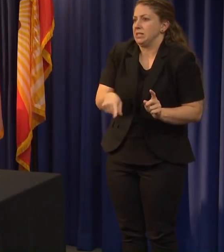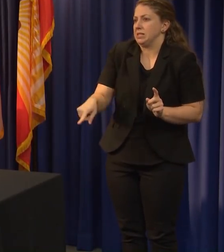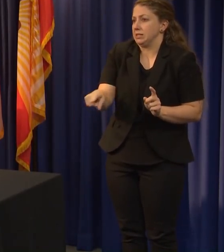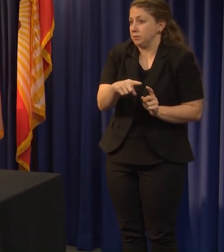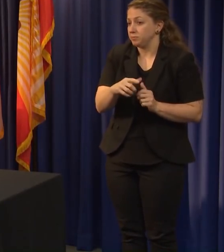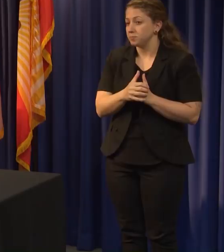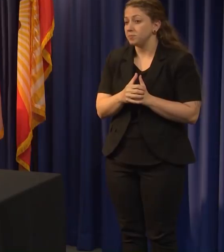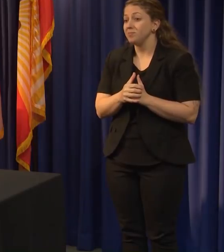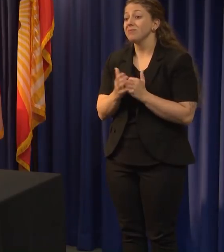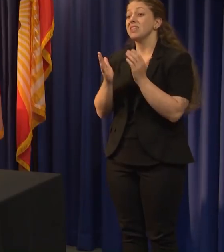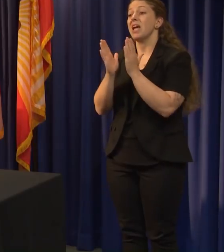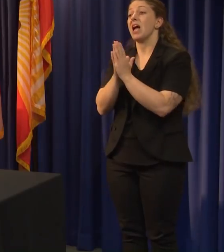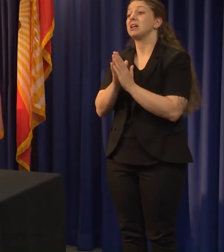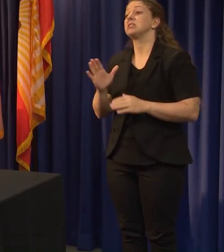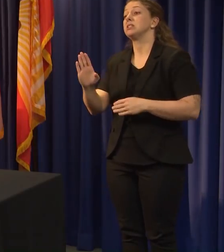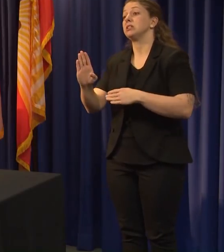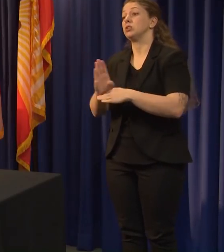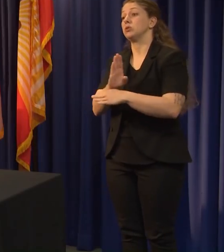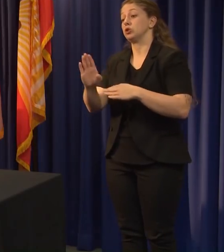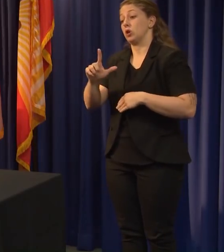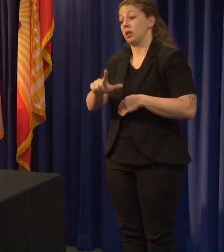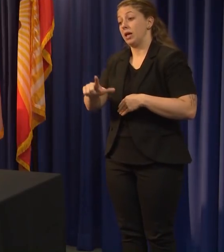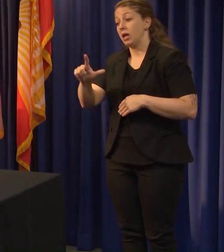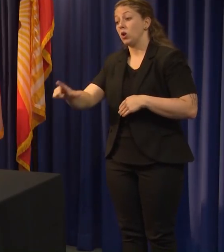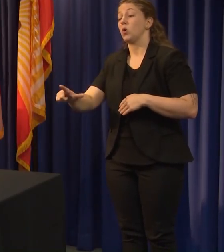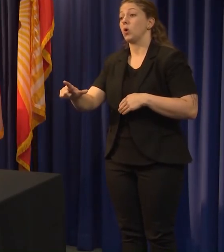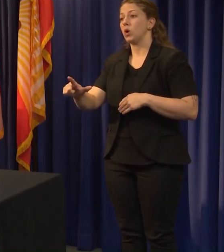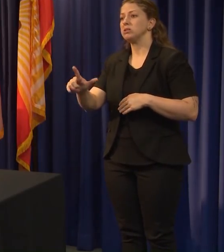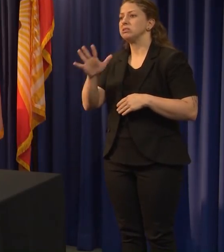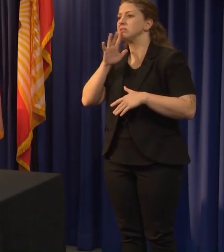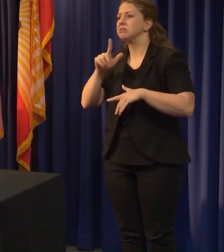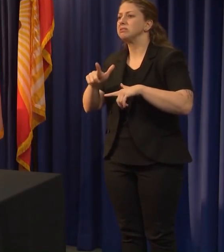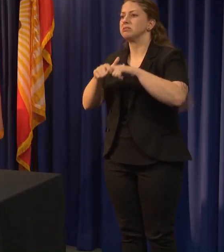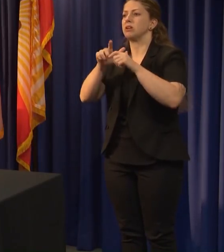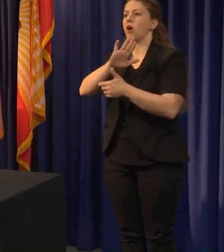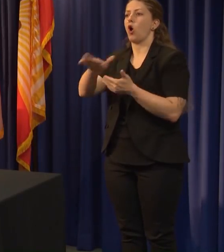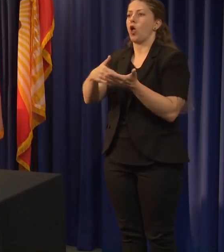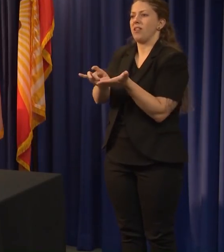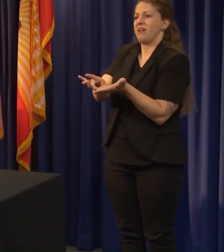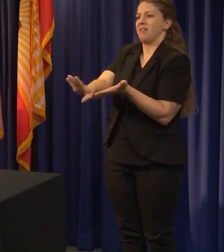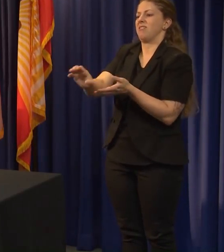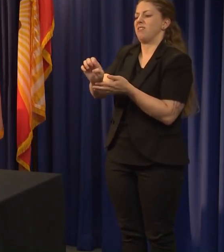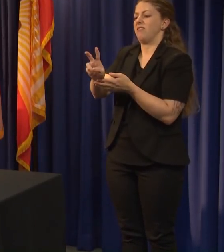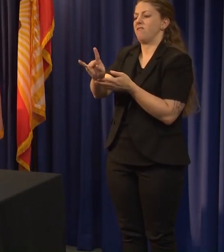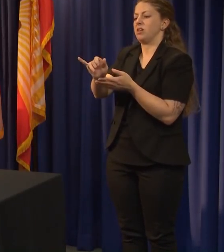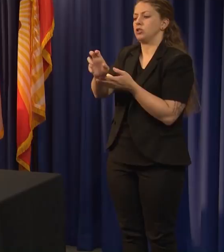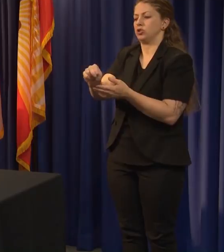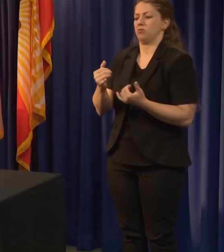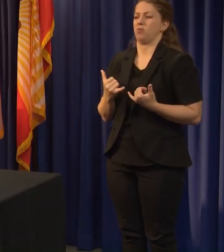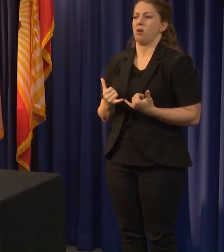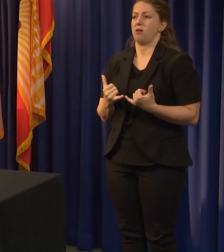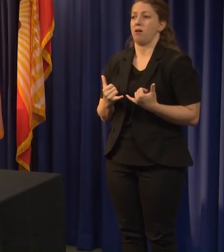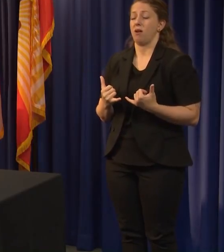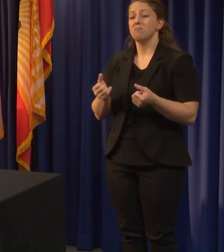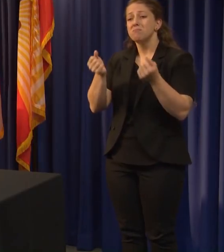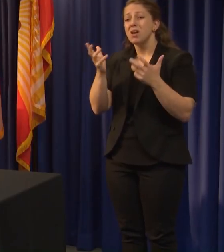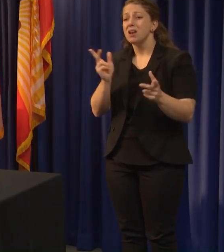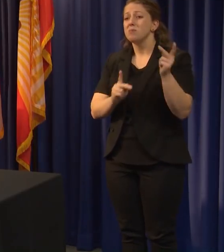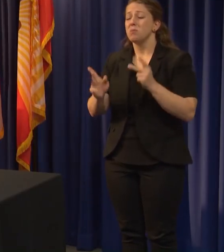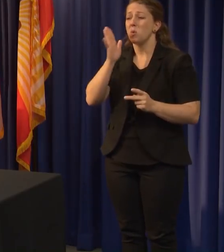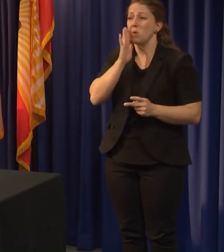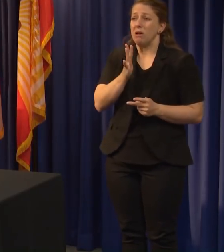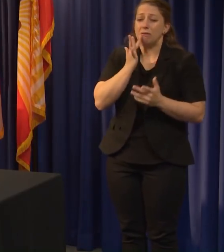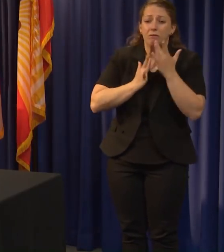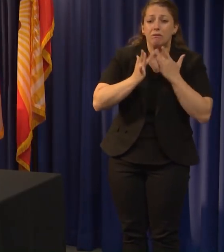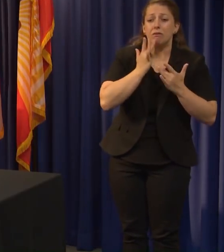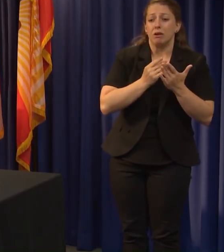landlords to please halt all evictions during this crisis. Many in our community are going to be economically impacted by this crisis. We